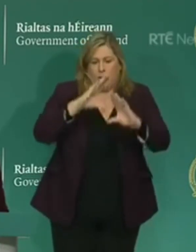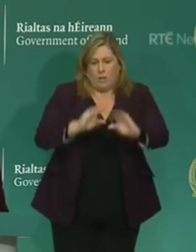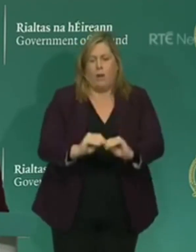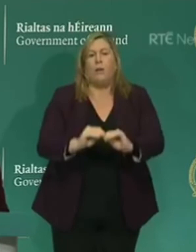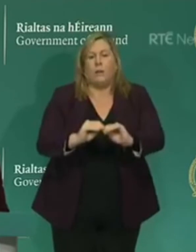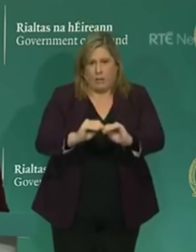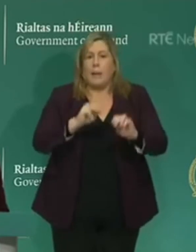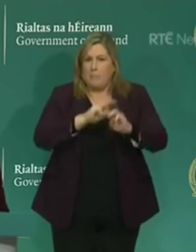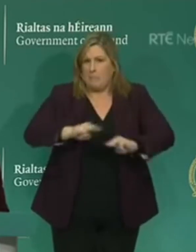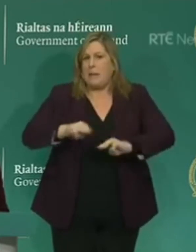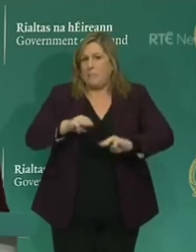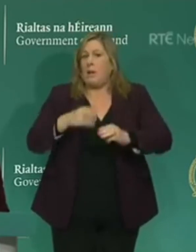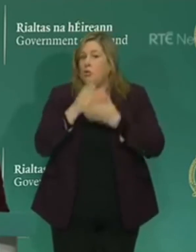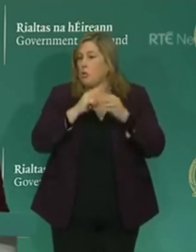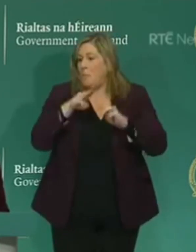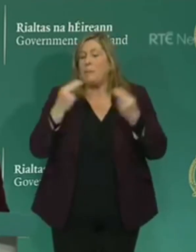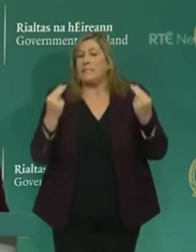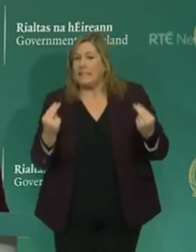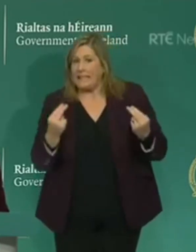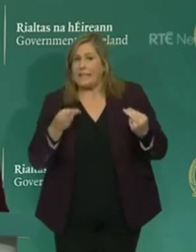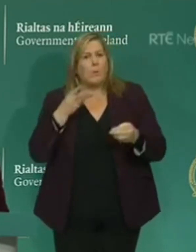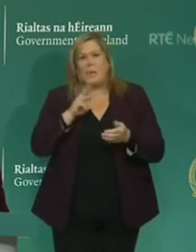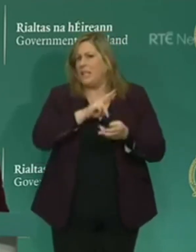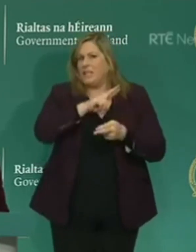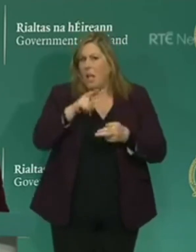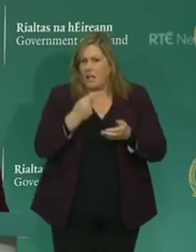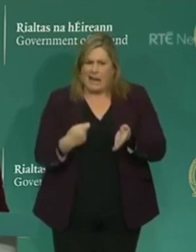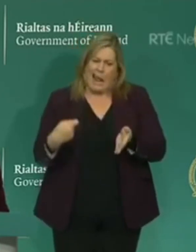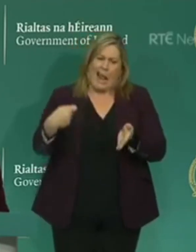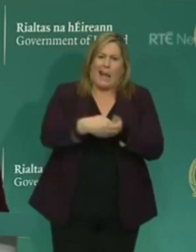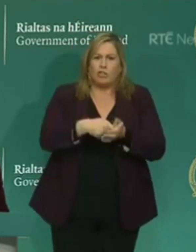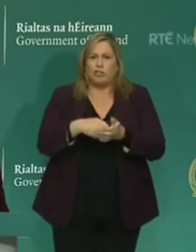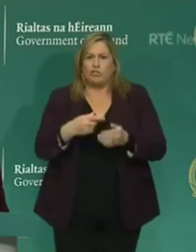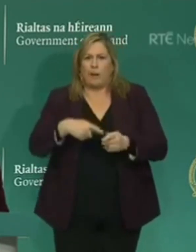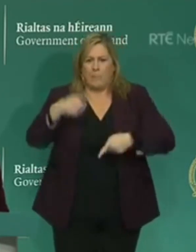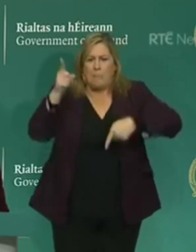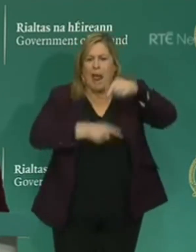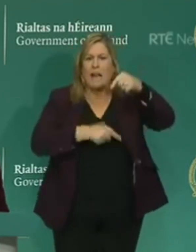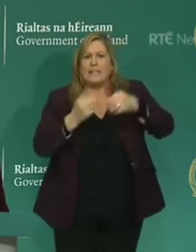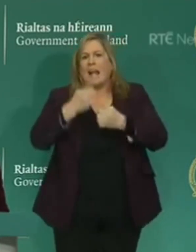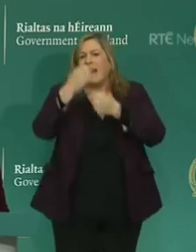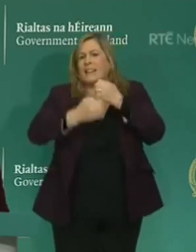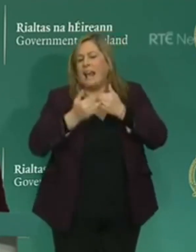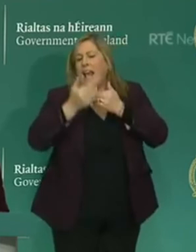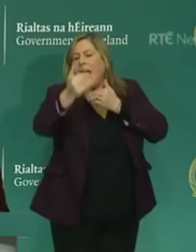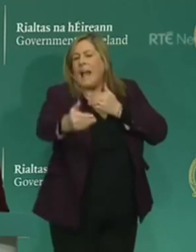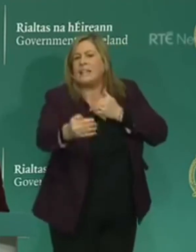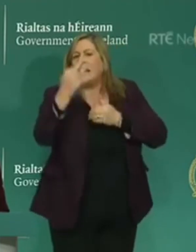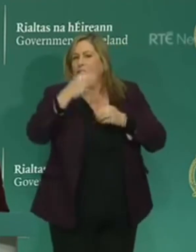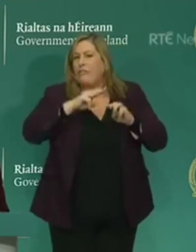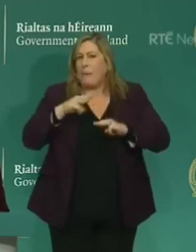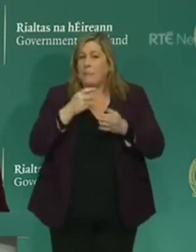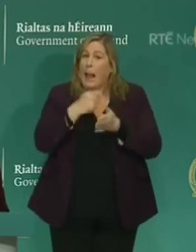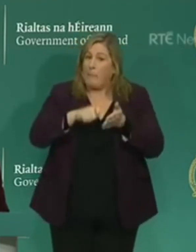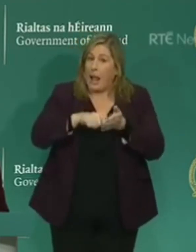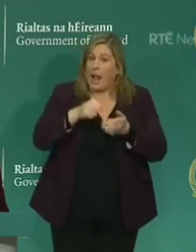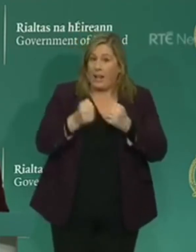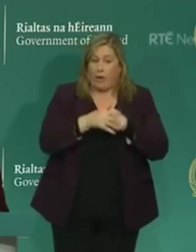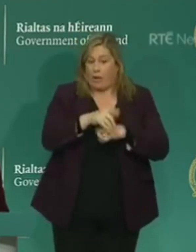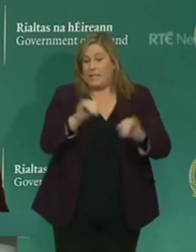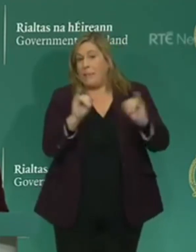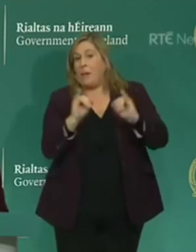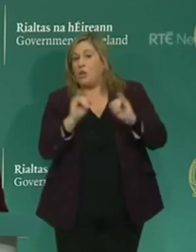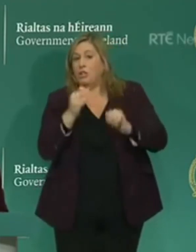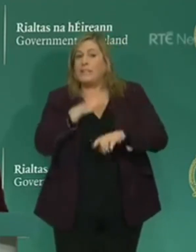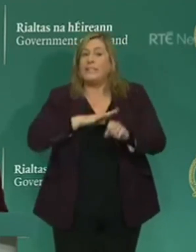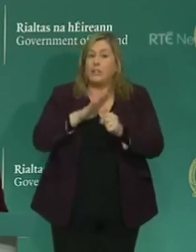need of it. No additional cost to the original home loan balance will arise for the borrowers who avail of these measures, as borrowers